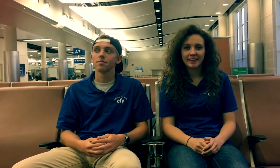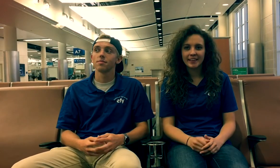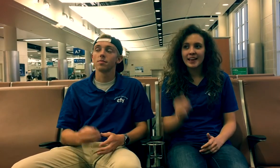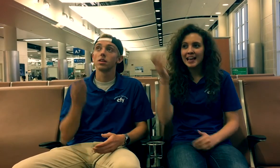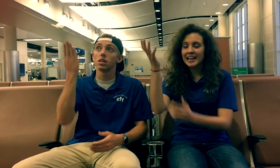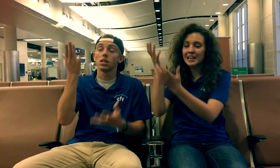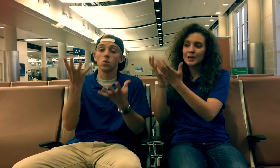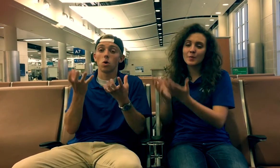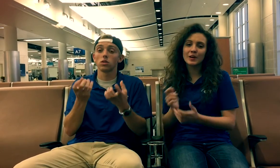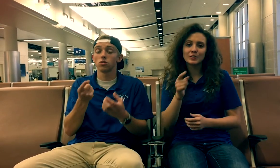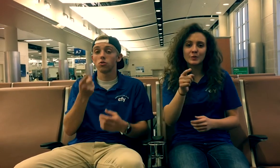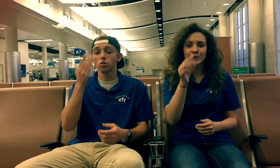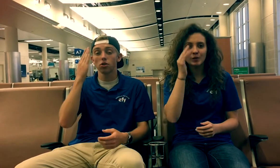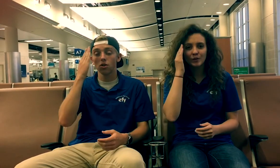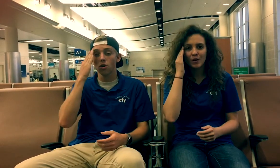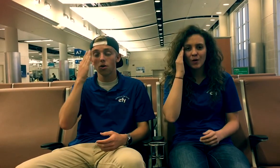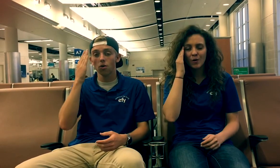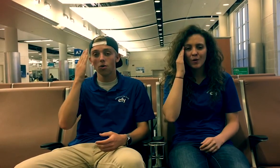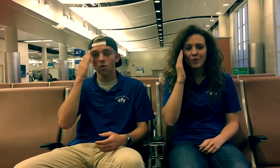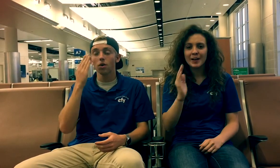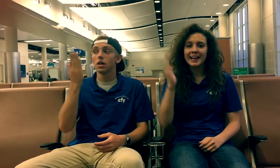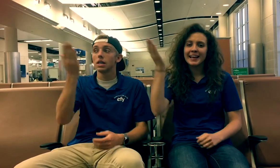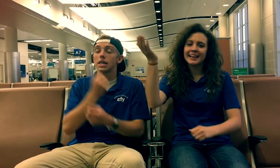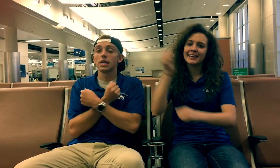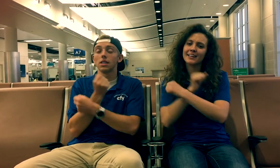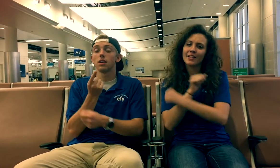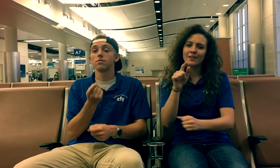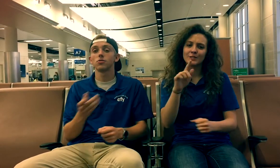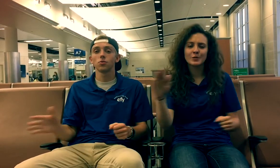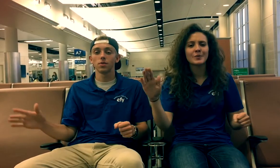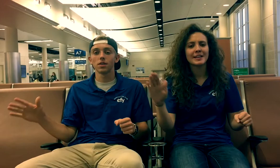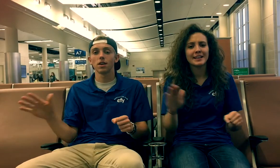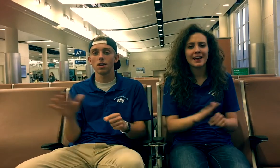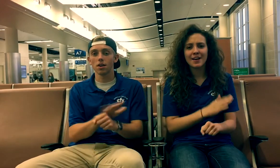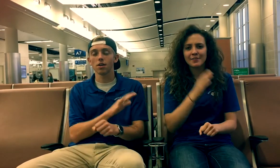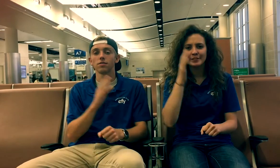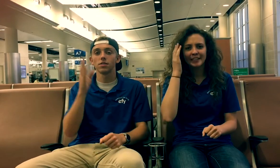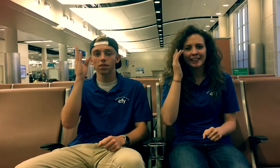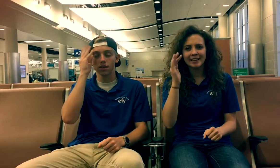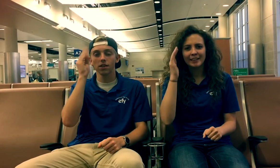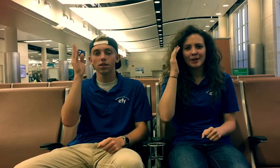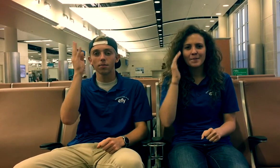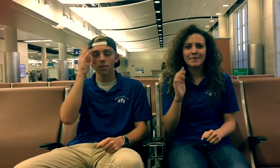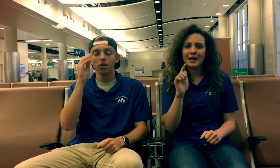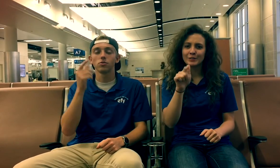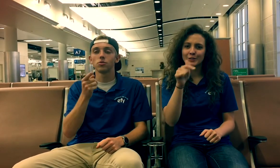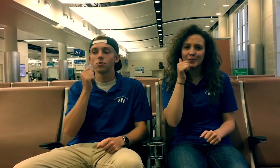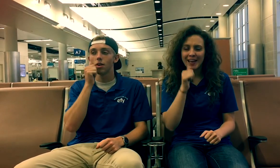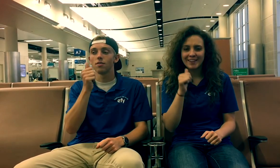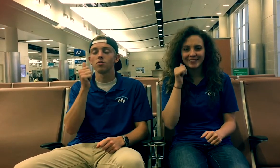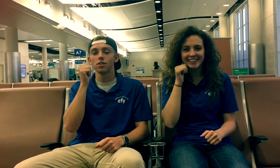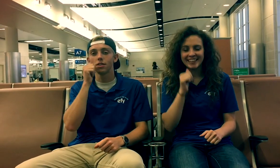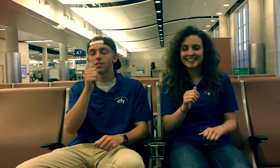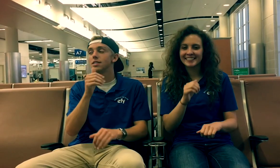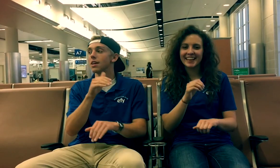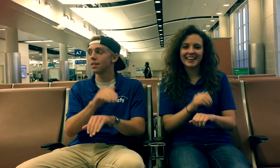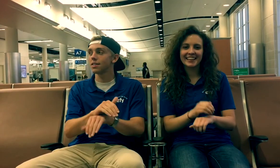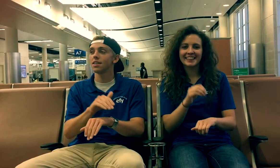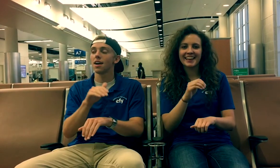He wants you to know He loves you enough to think about you every day and